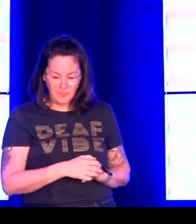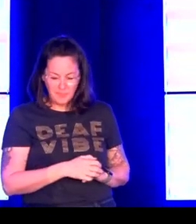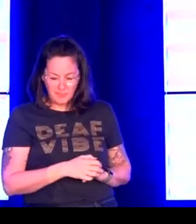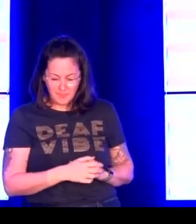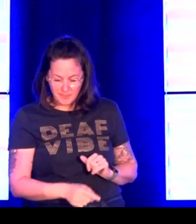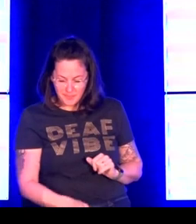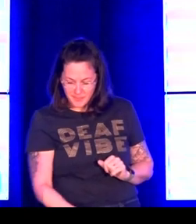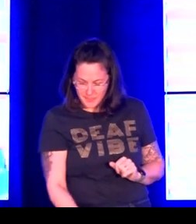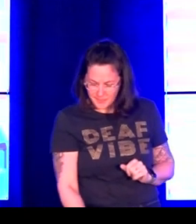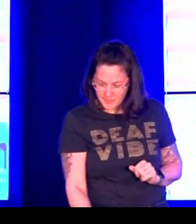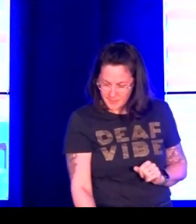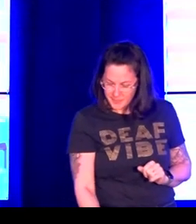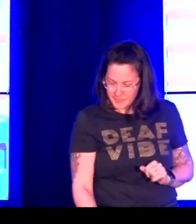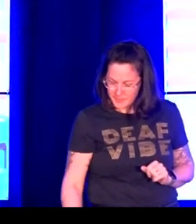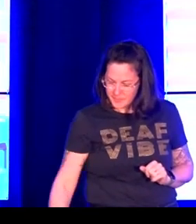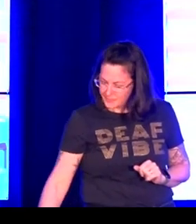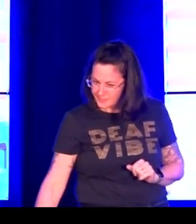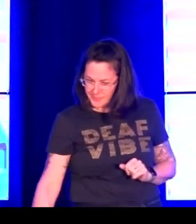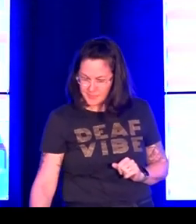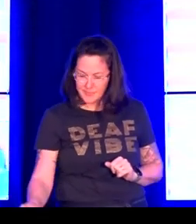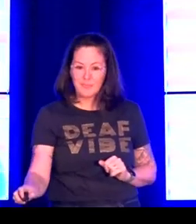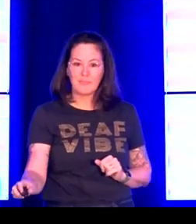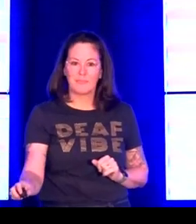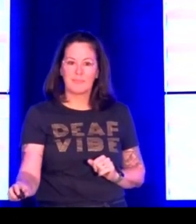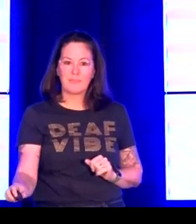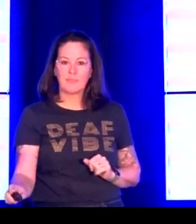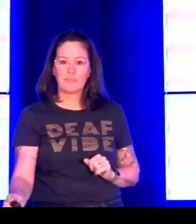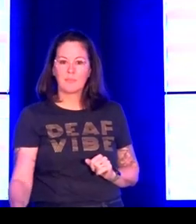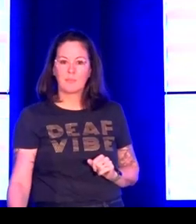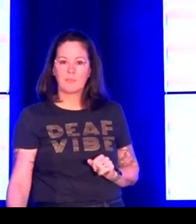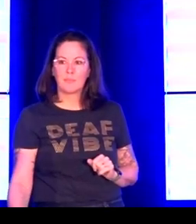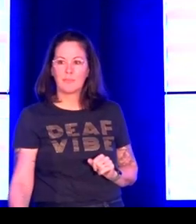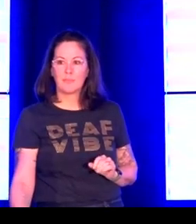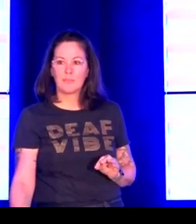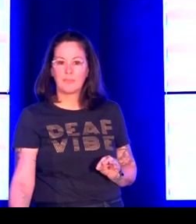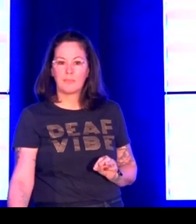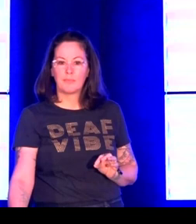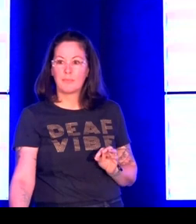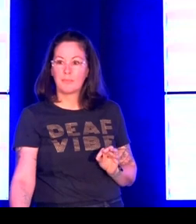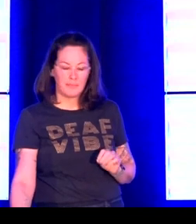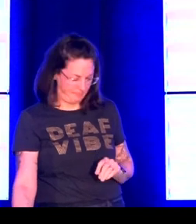want to make sure that we are recognizing that and bringing that to the visual forefront as often as possible.